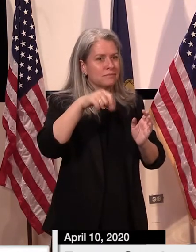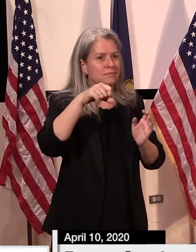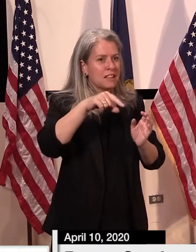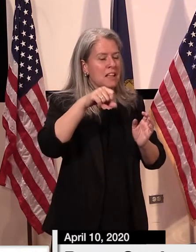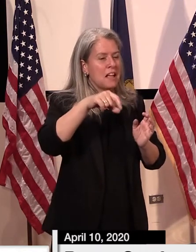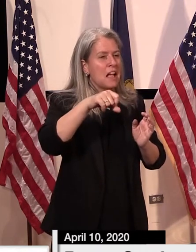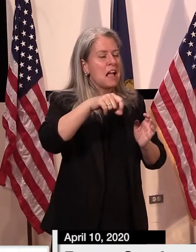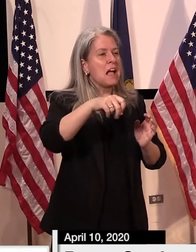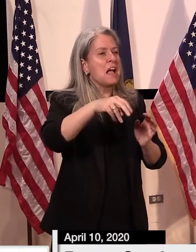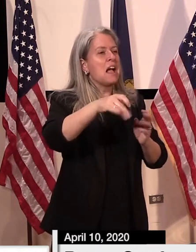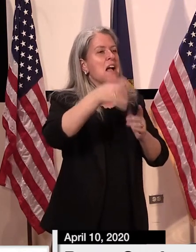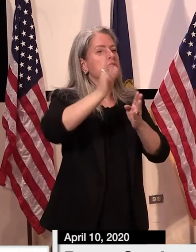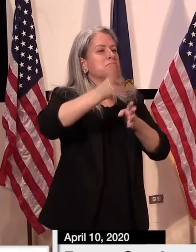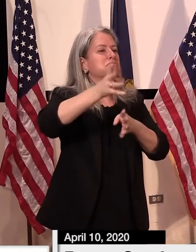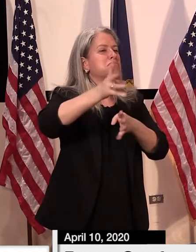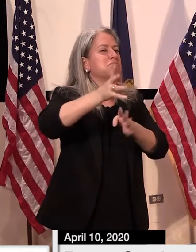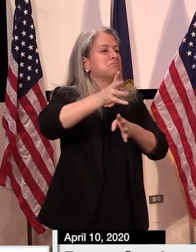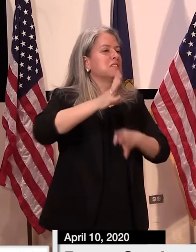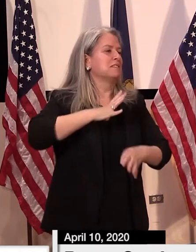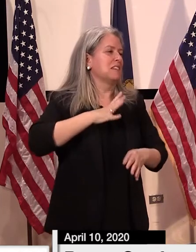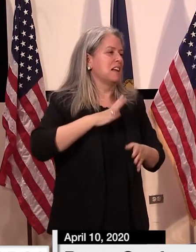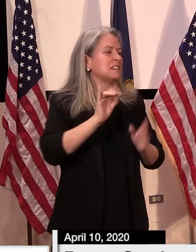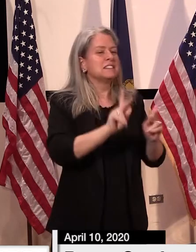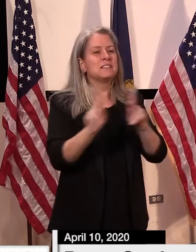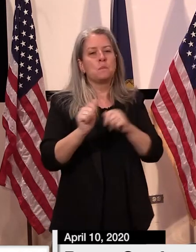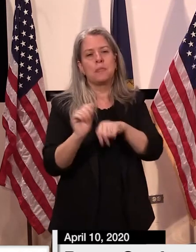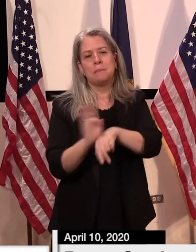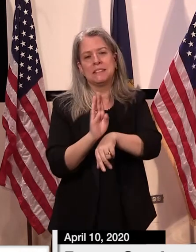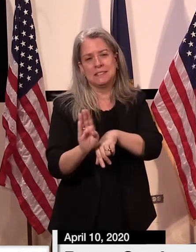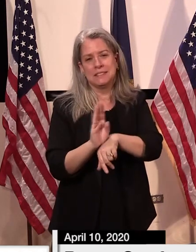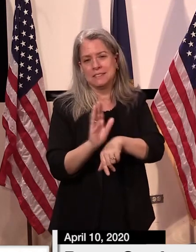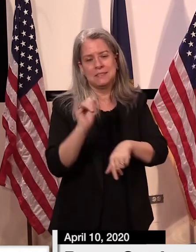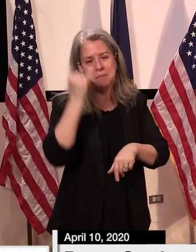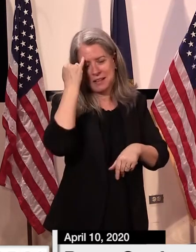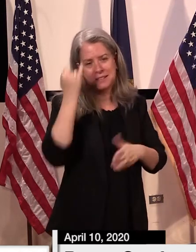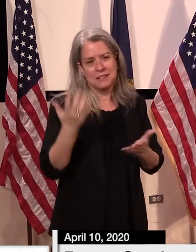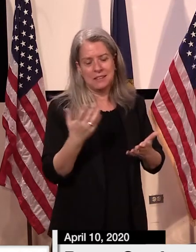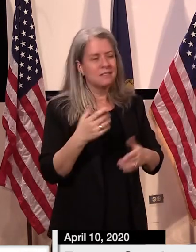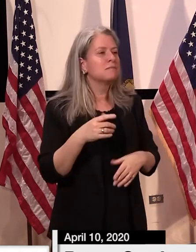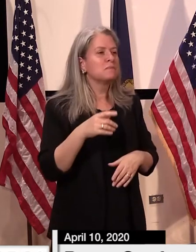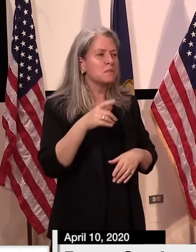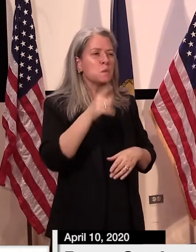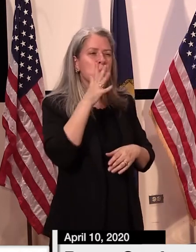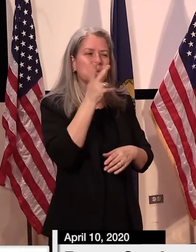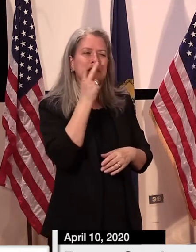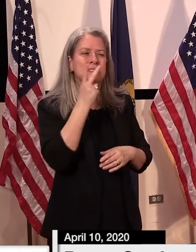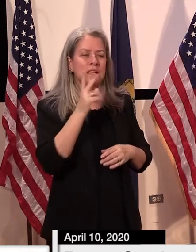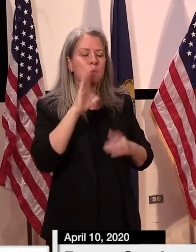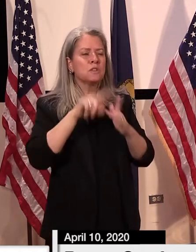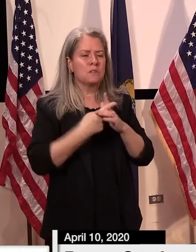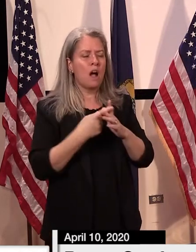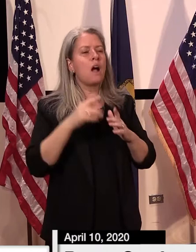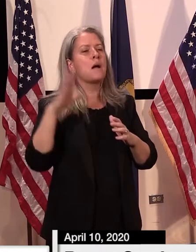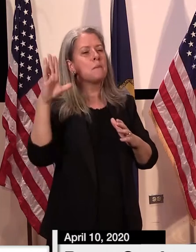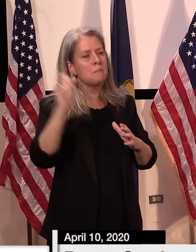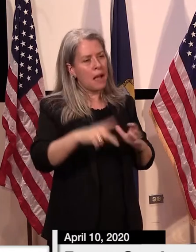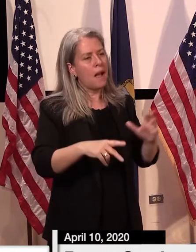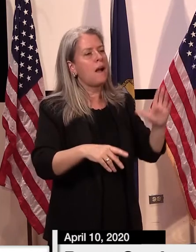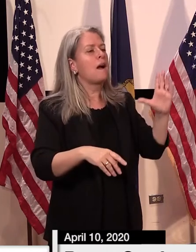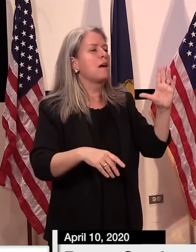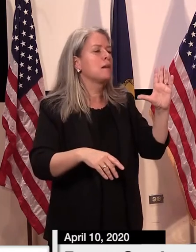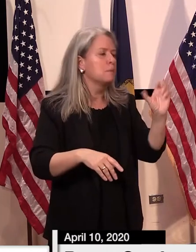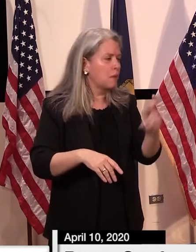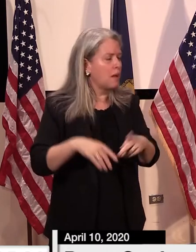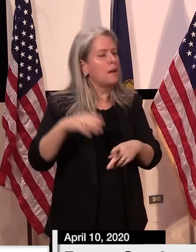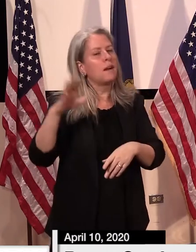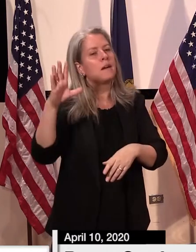and we'll start opening that spigot in the same kind of way. So you'll see that we'll be opening up different sectors in different ways, and